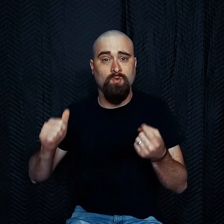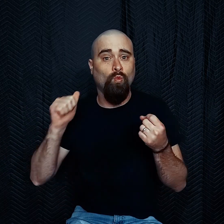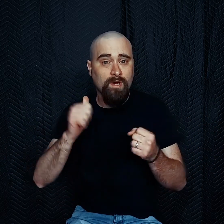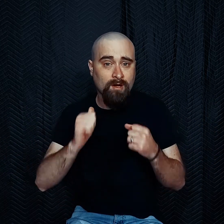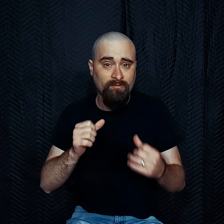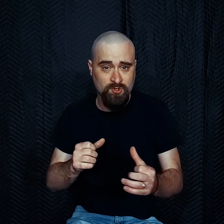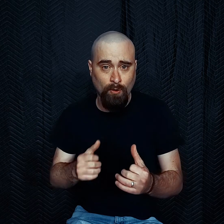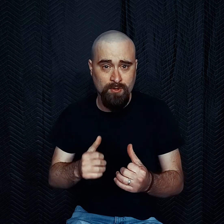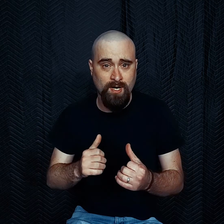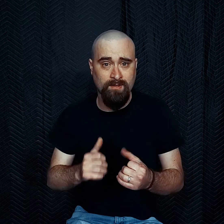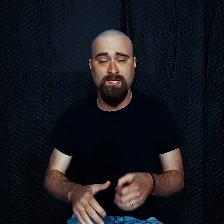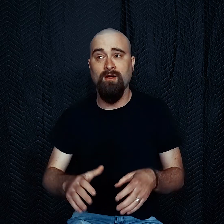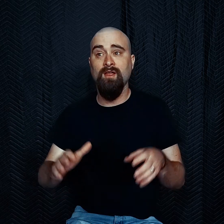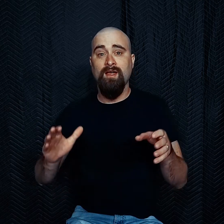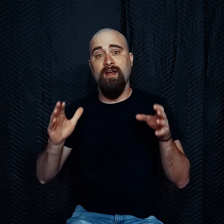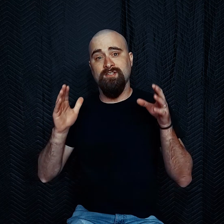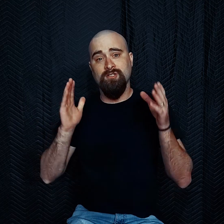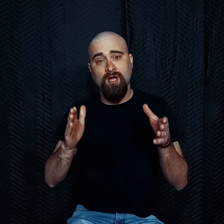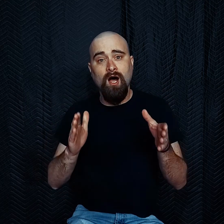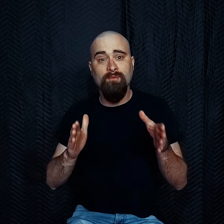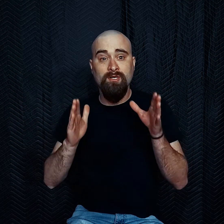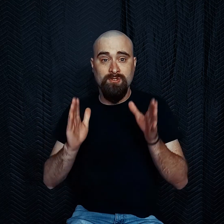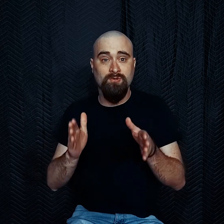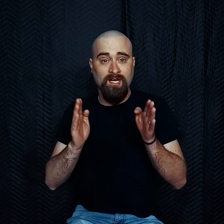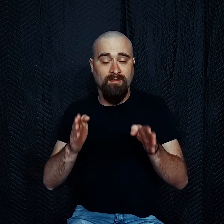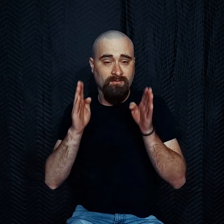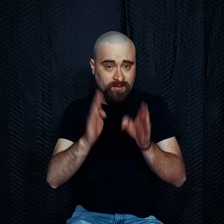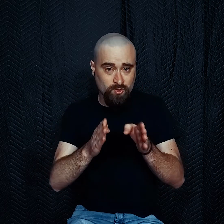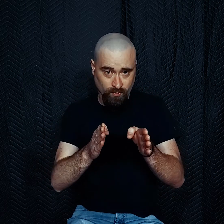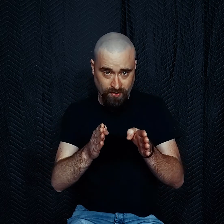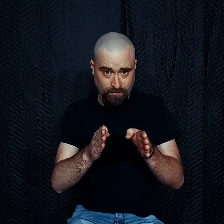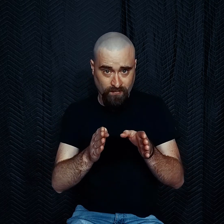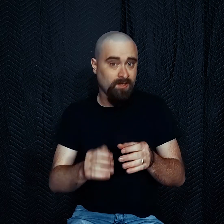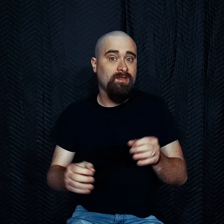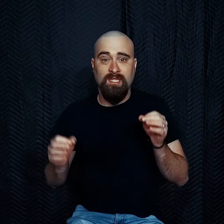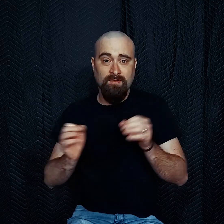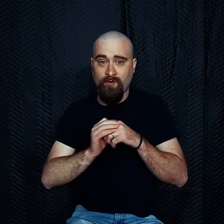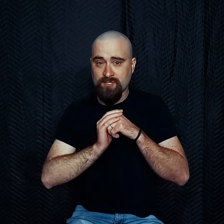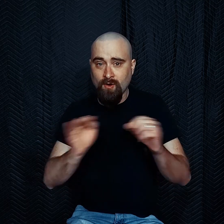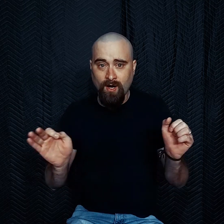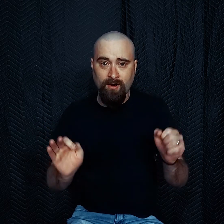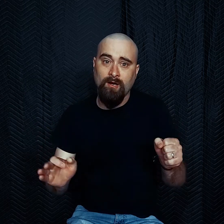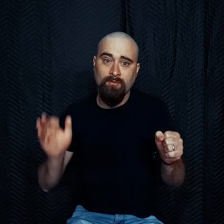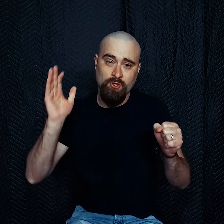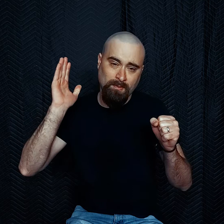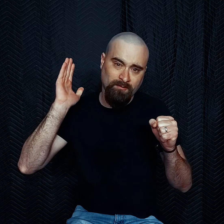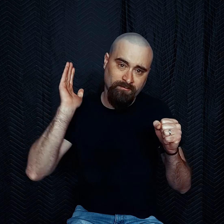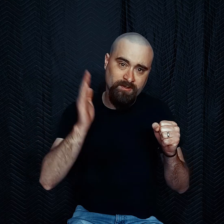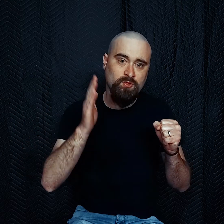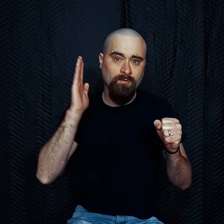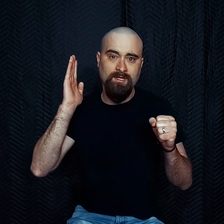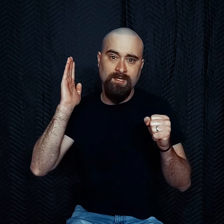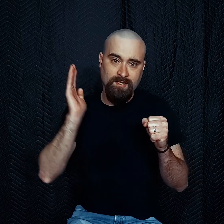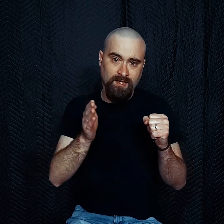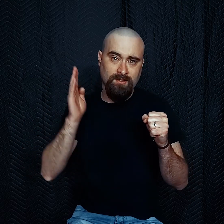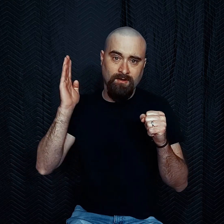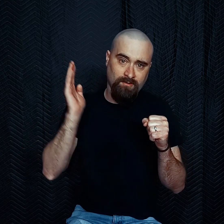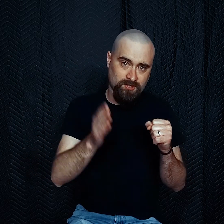we know the story we're trying to tell and it is our job to tell it visually. Even if there's no audio, you should be able to visually get the